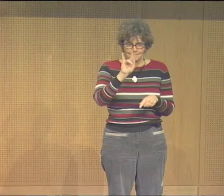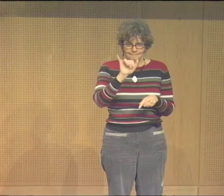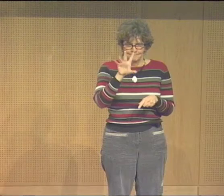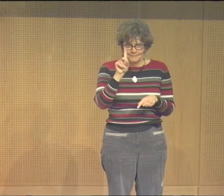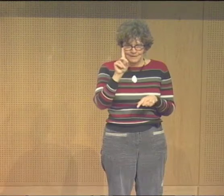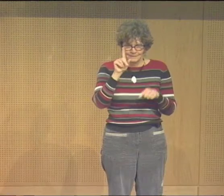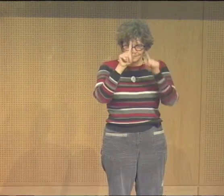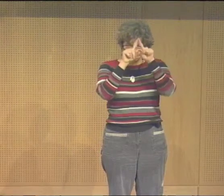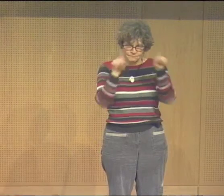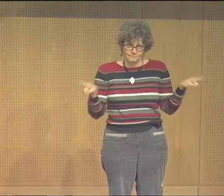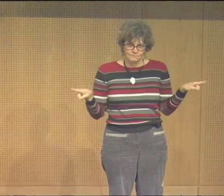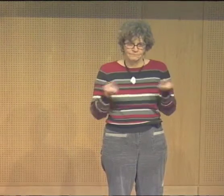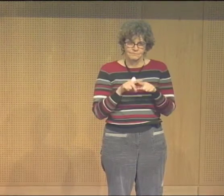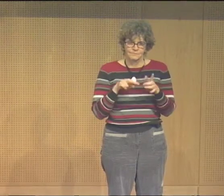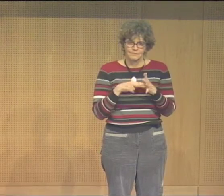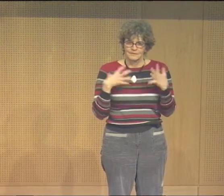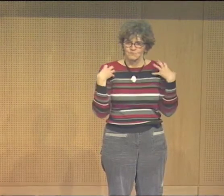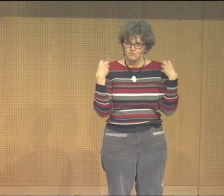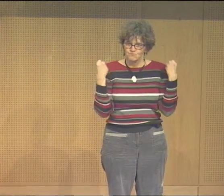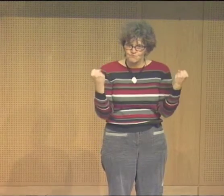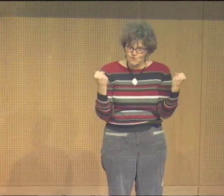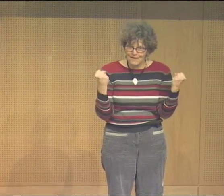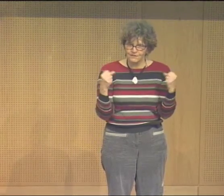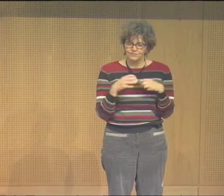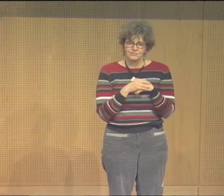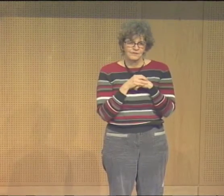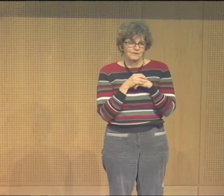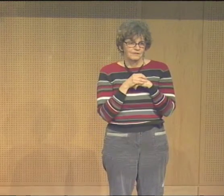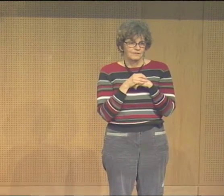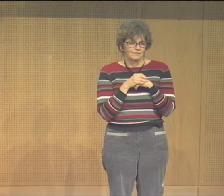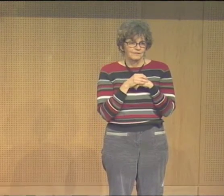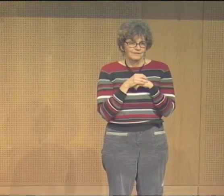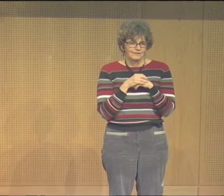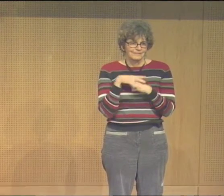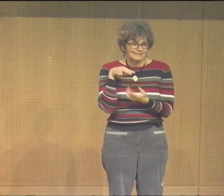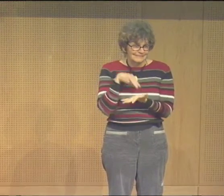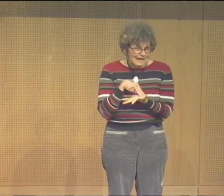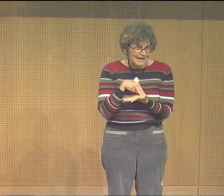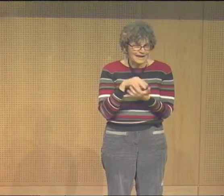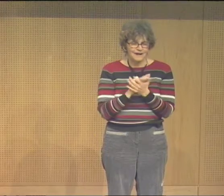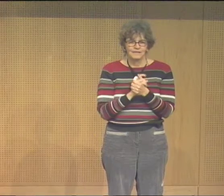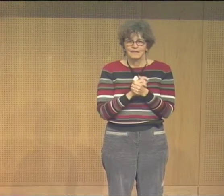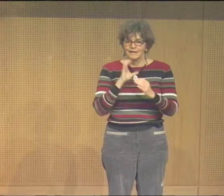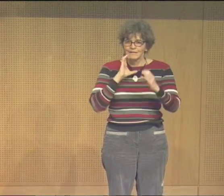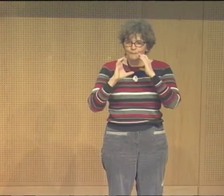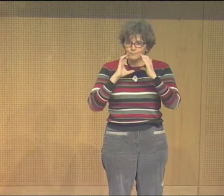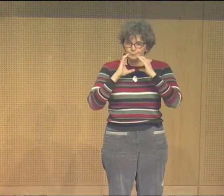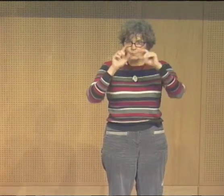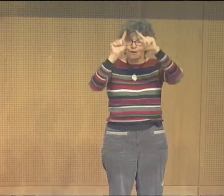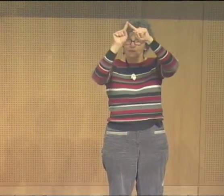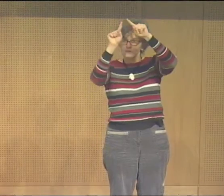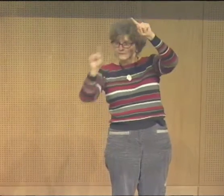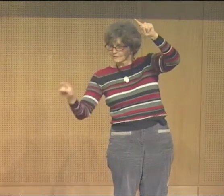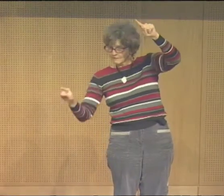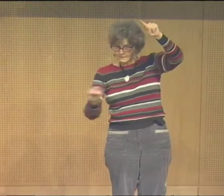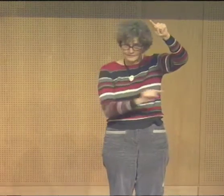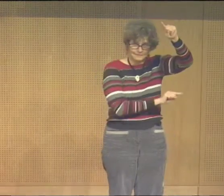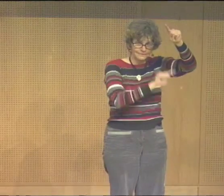that the pyramid is important to us as well because it represents strength and